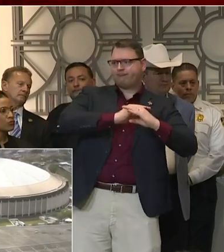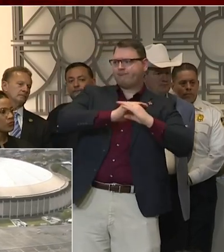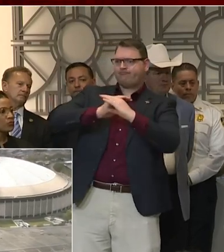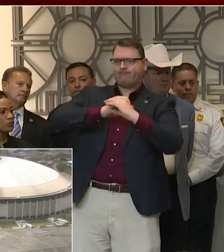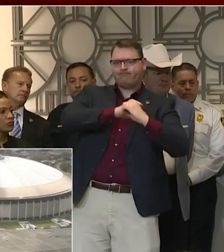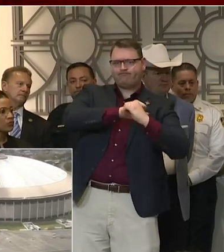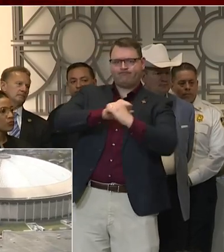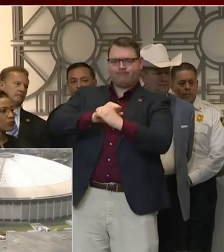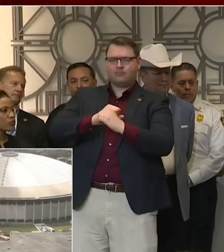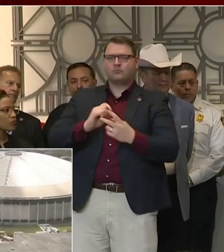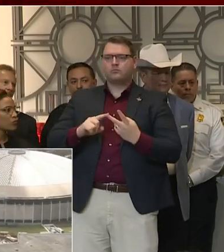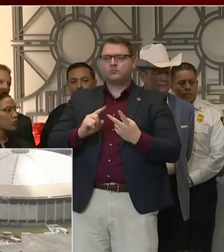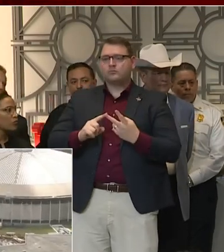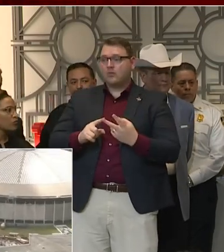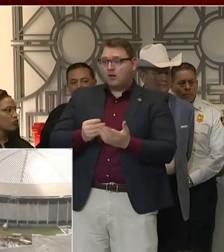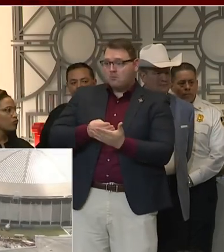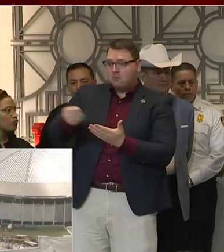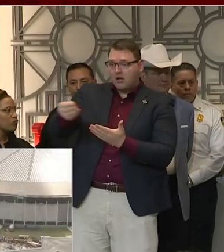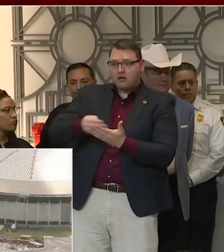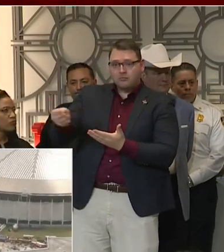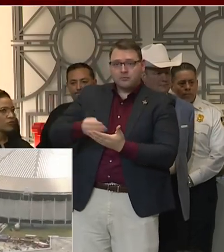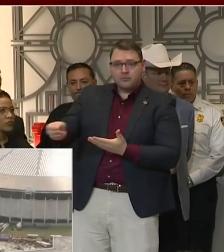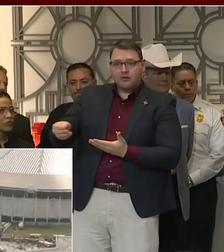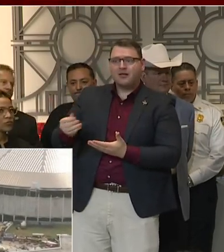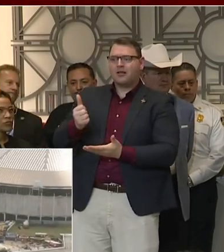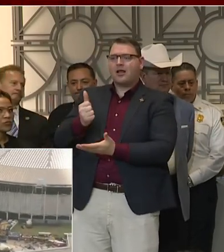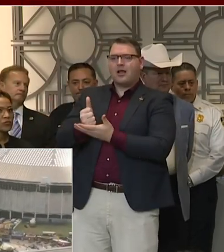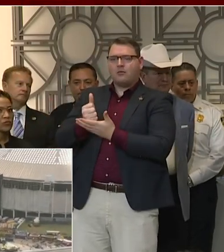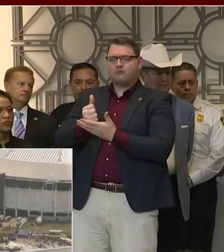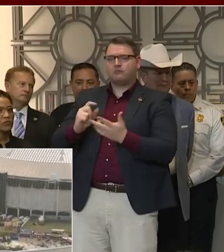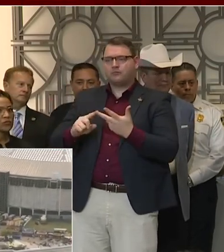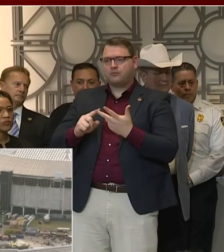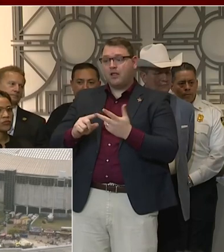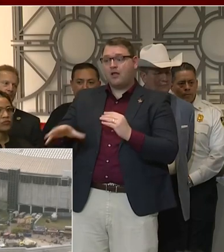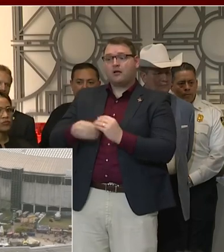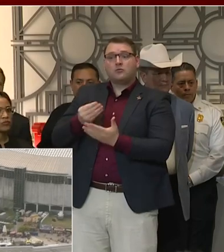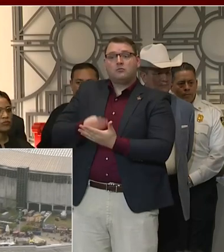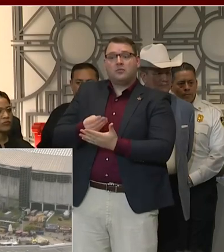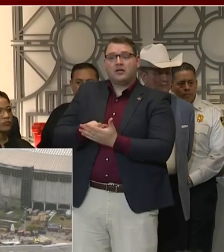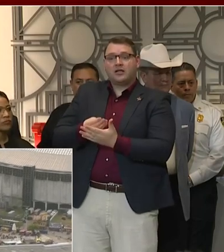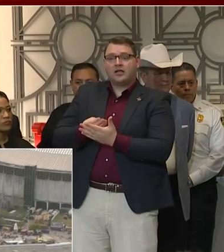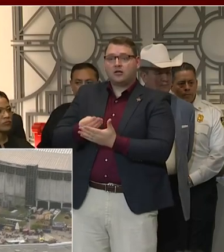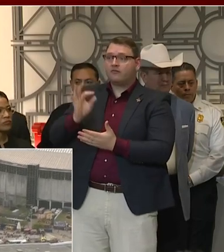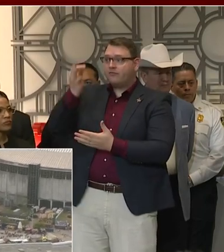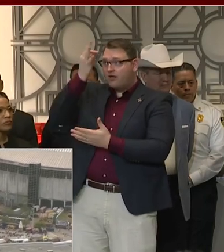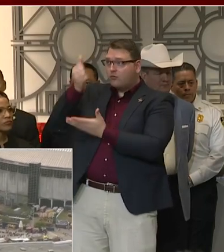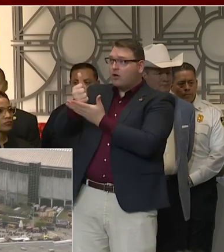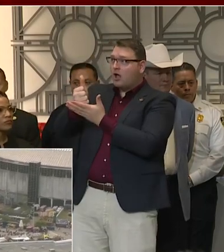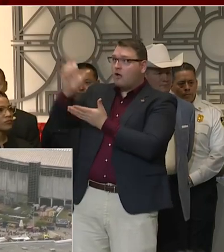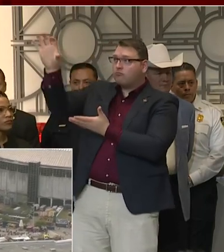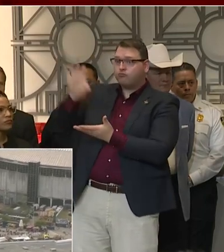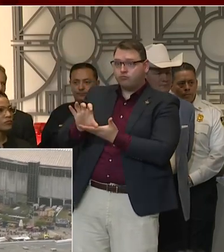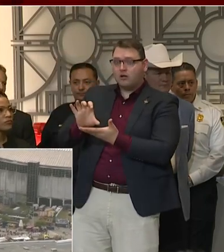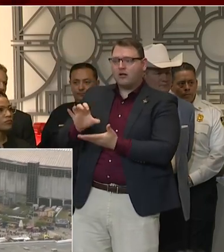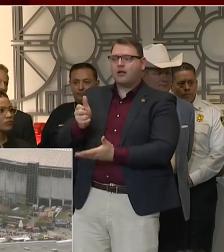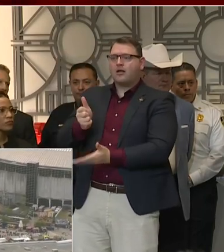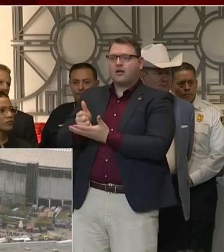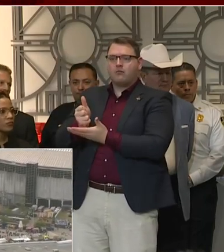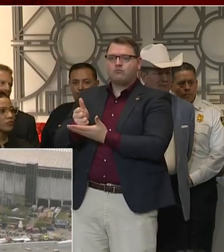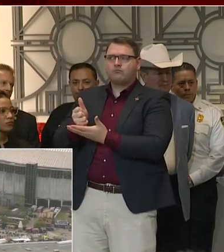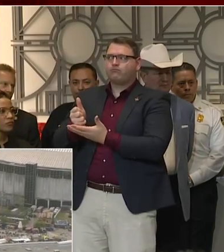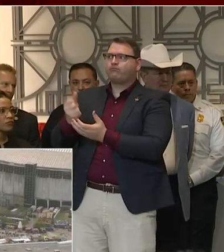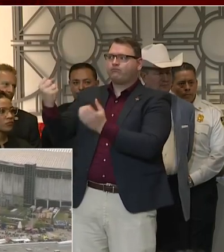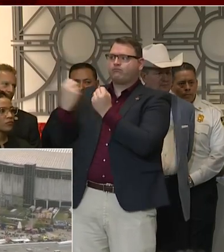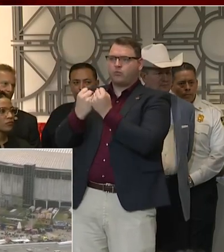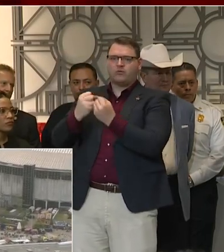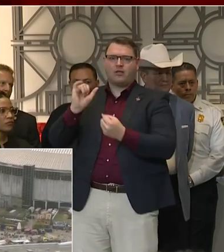assets, and hopefully in getting federal assistance as well. And those are